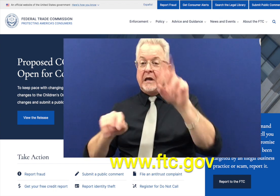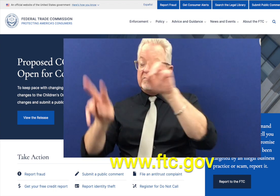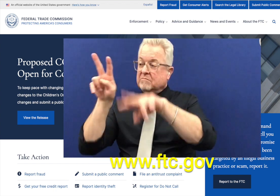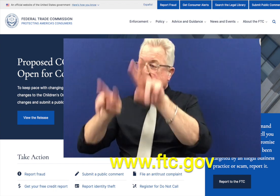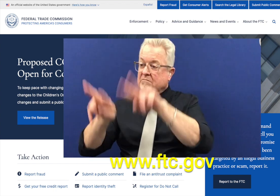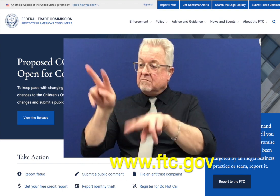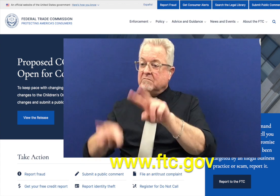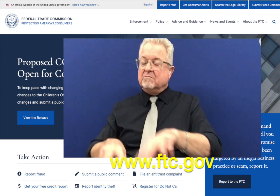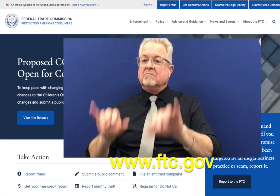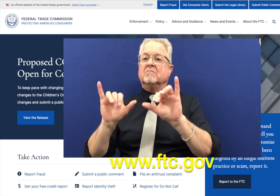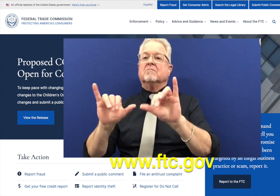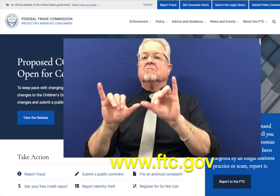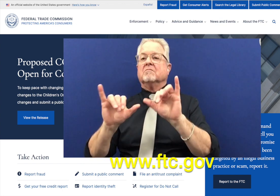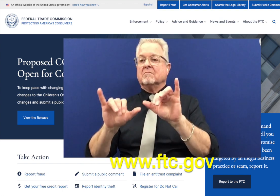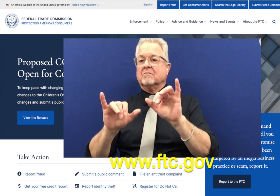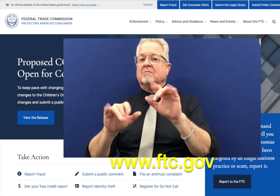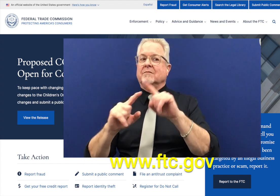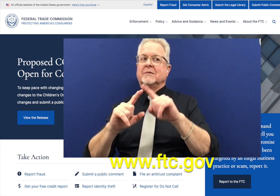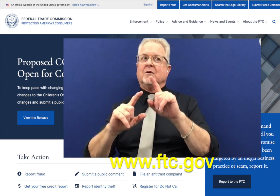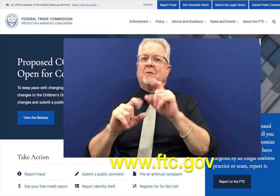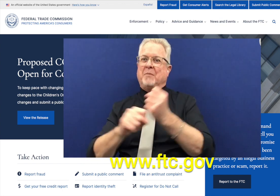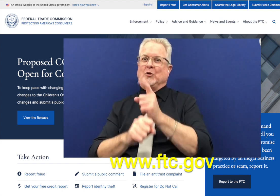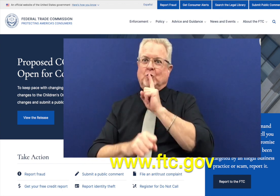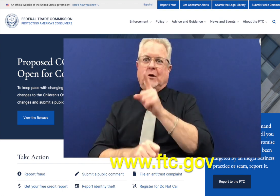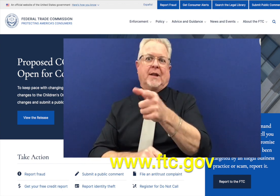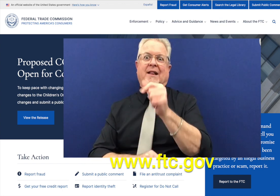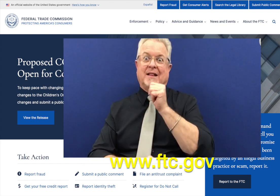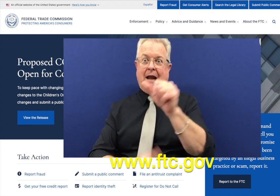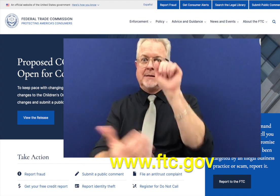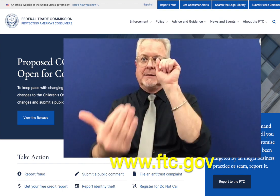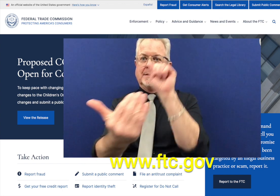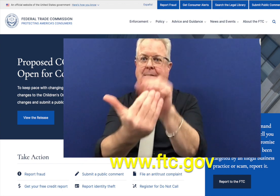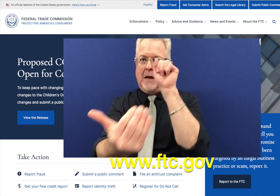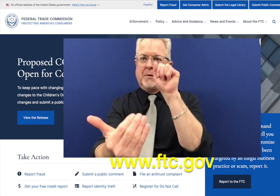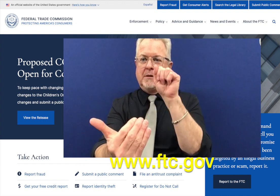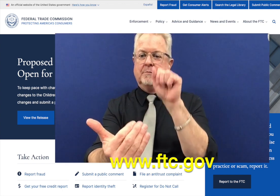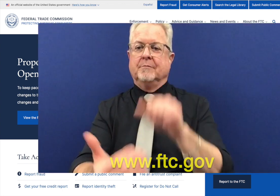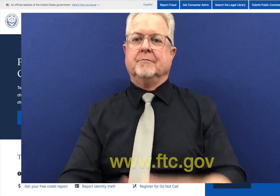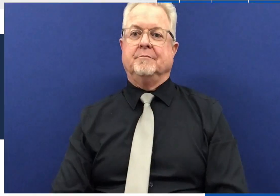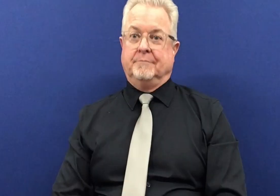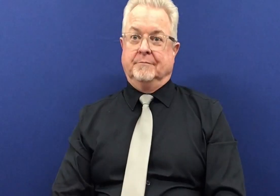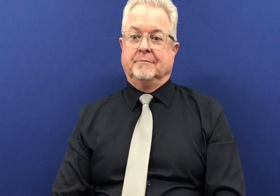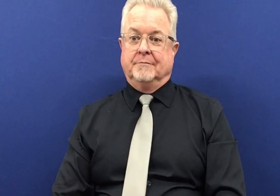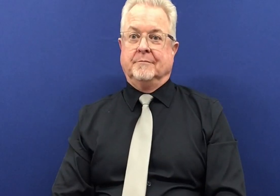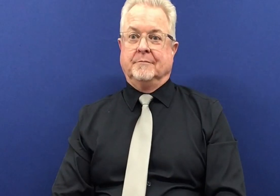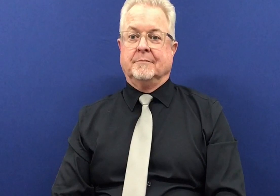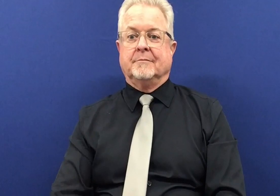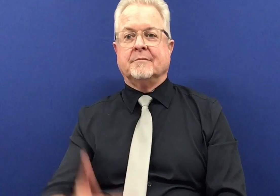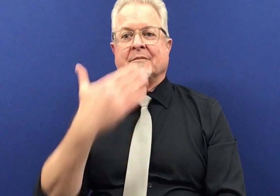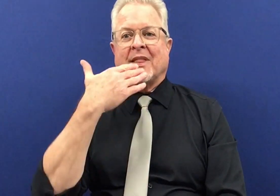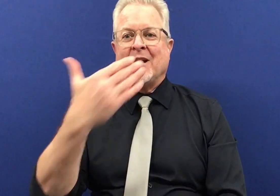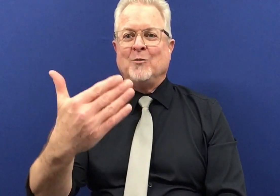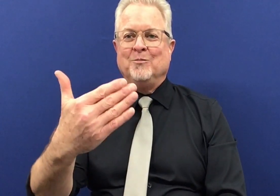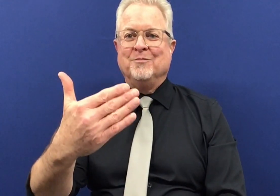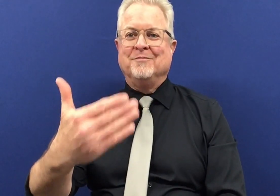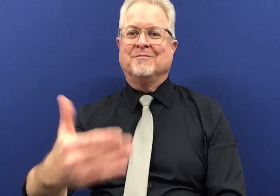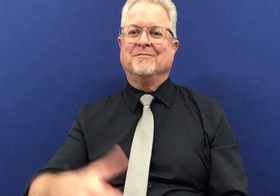very experienced in understanding how they work just make sure though that you're not scammed in the first place thank